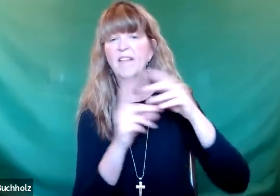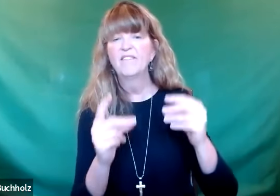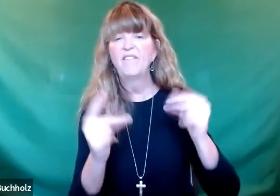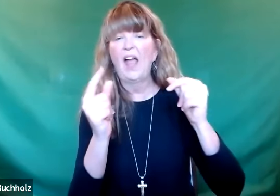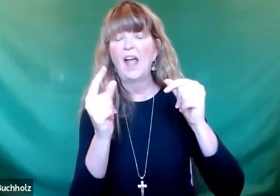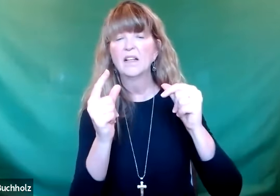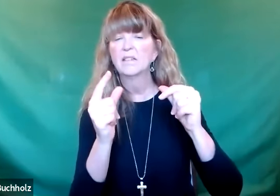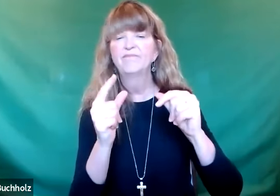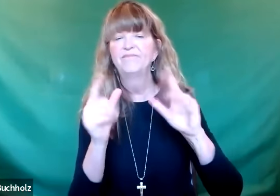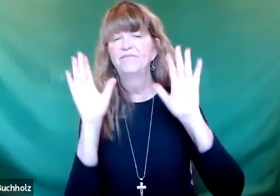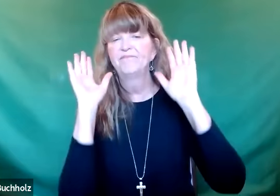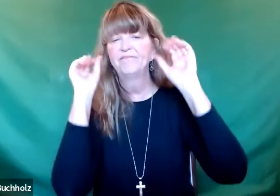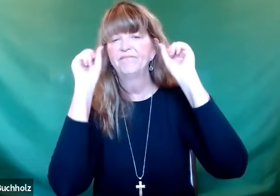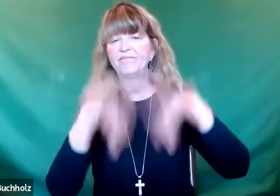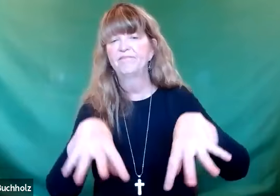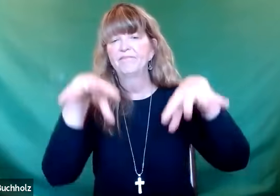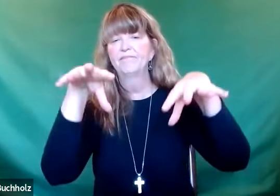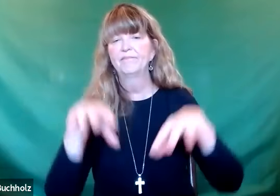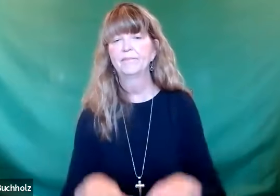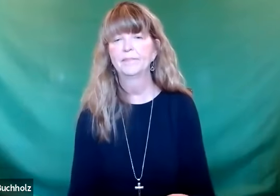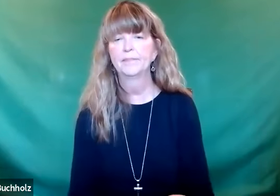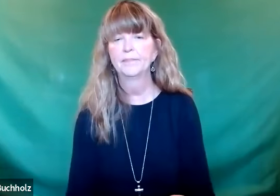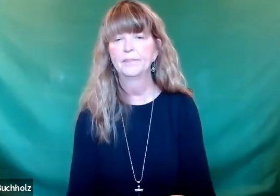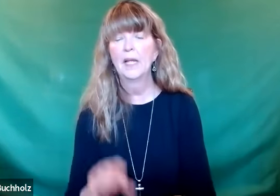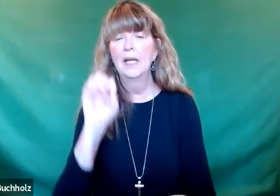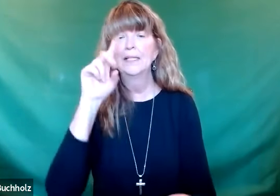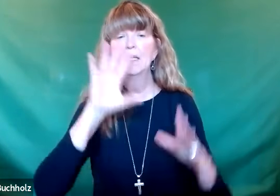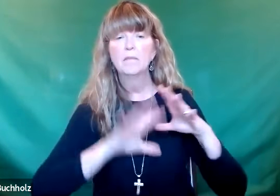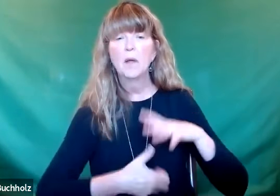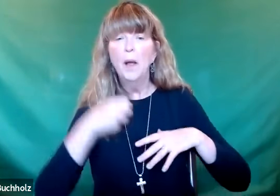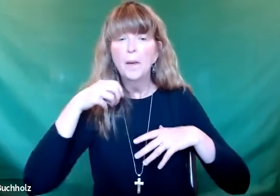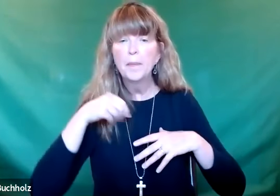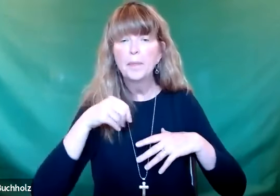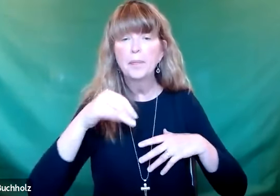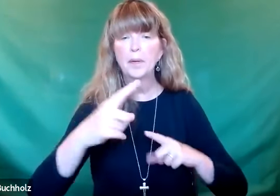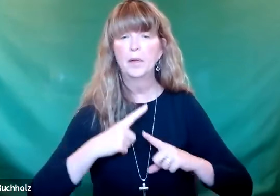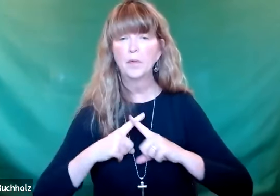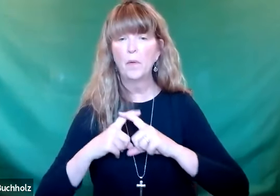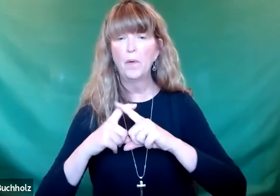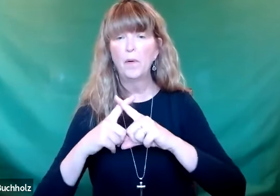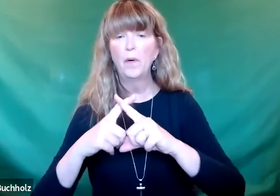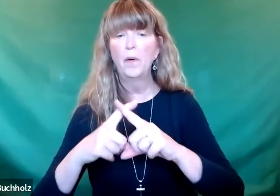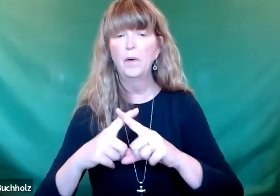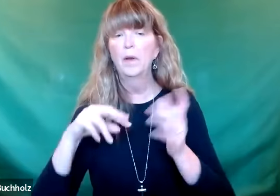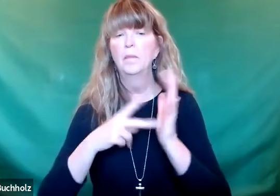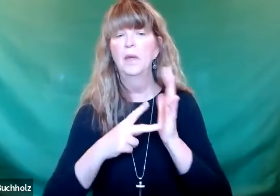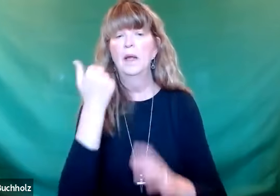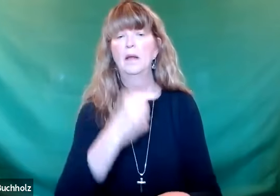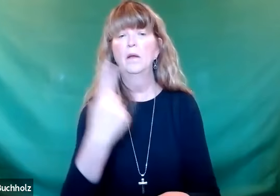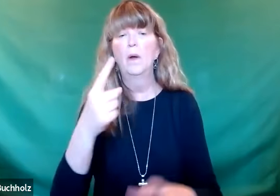time as soon as the troubles of the world appear, that is as if it has been sown